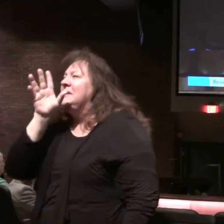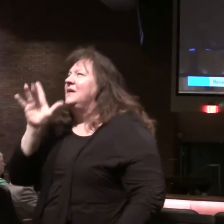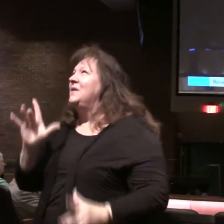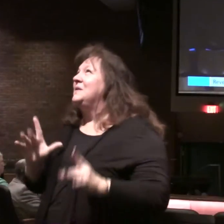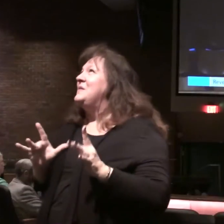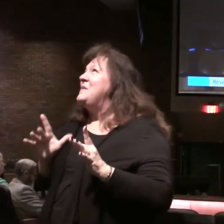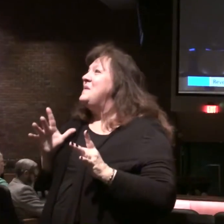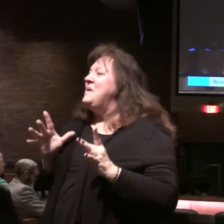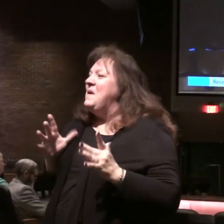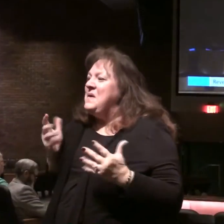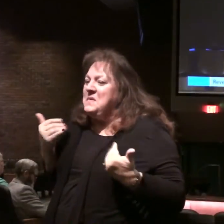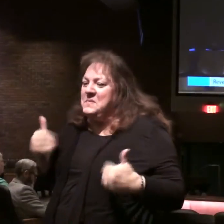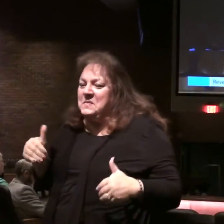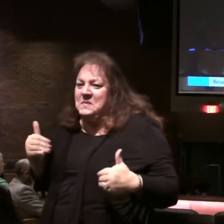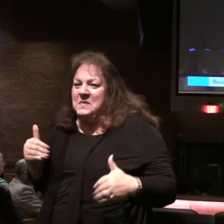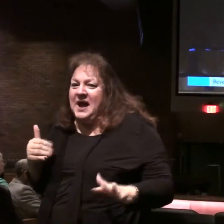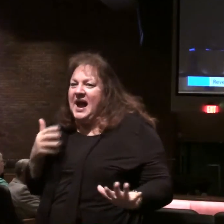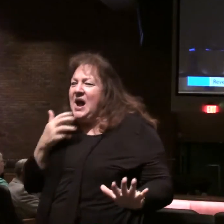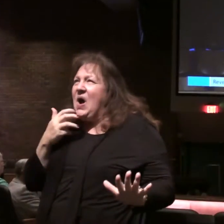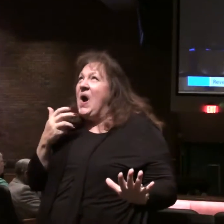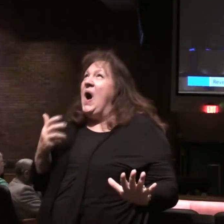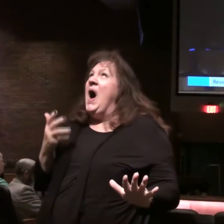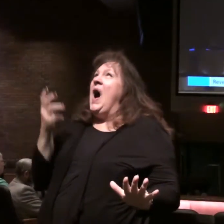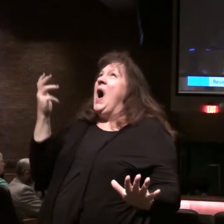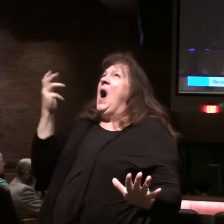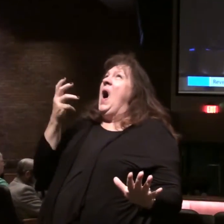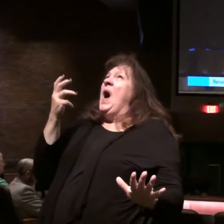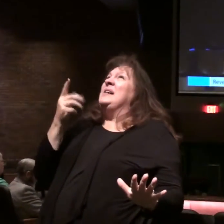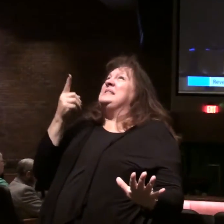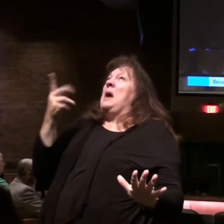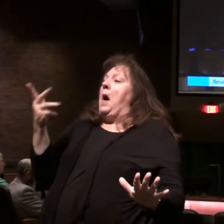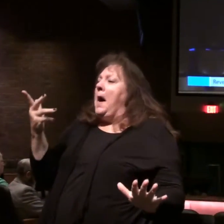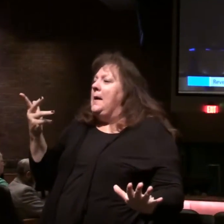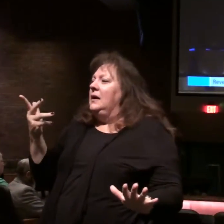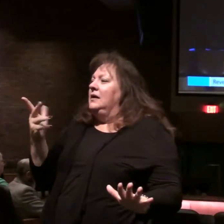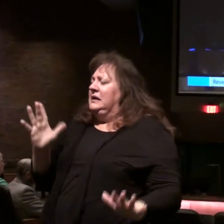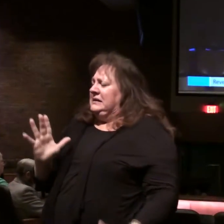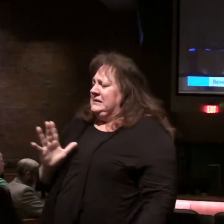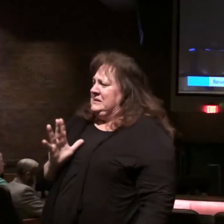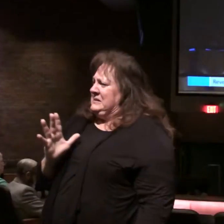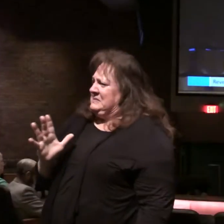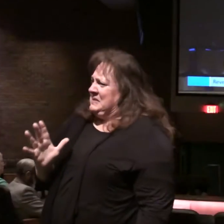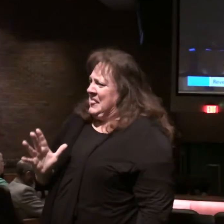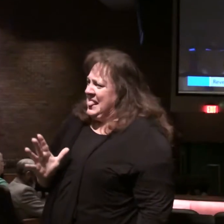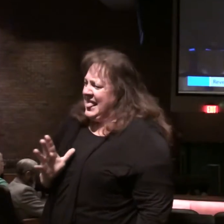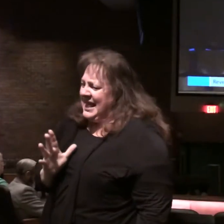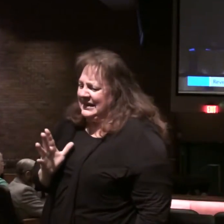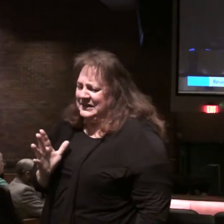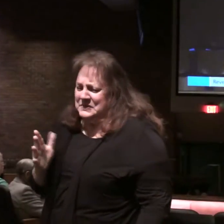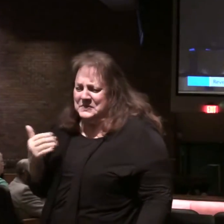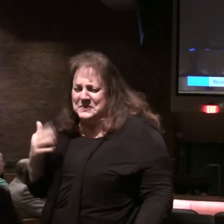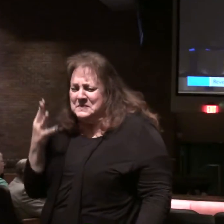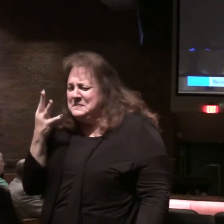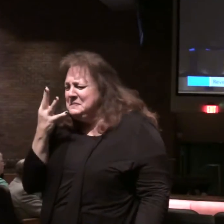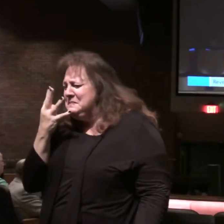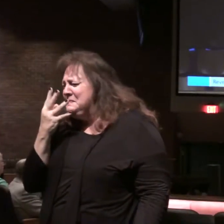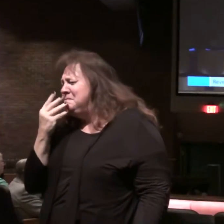Wow, how awesome. How splendid. And the splendor.